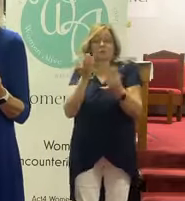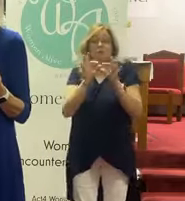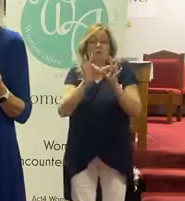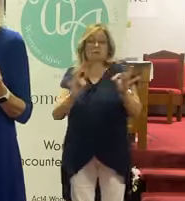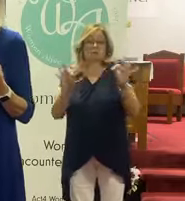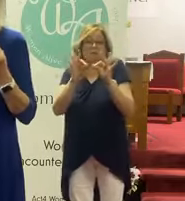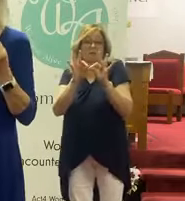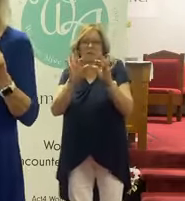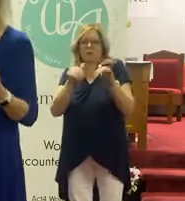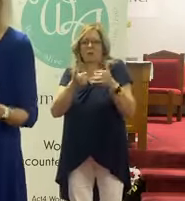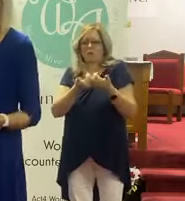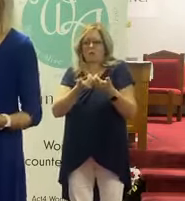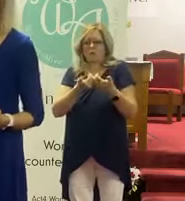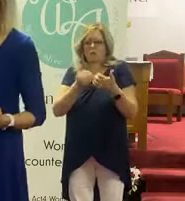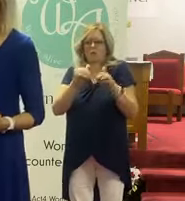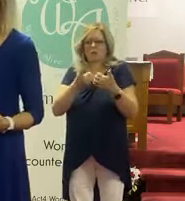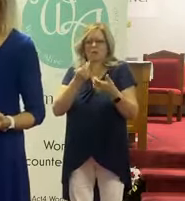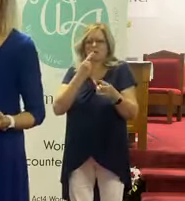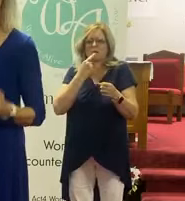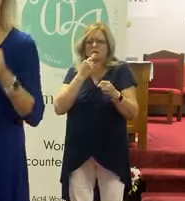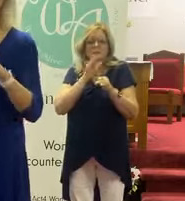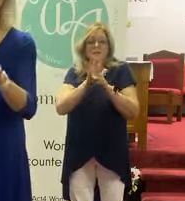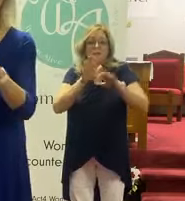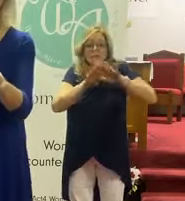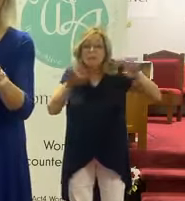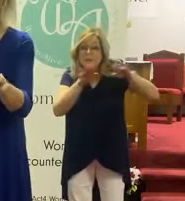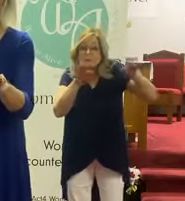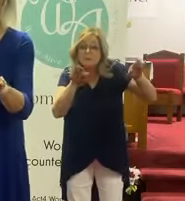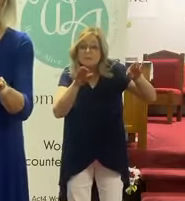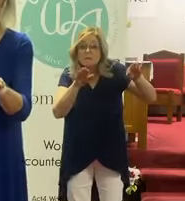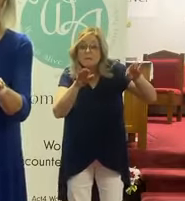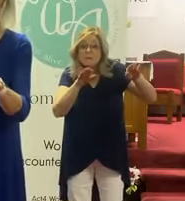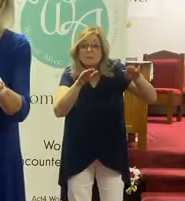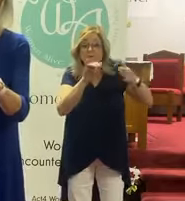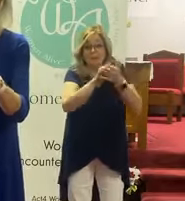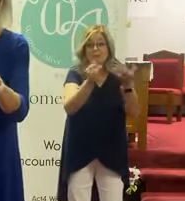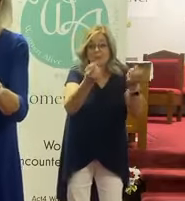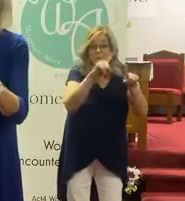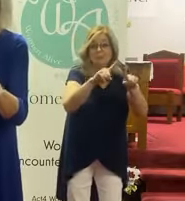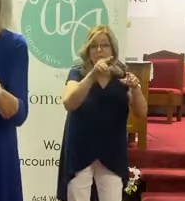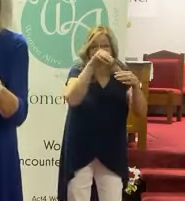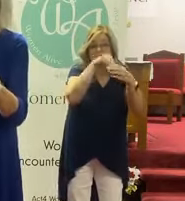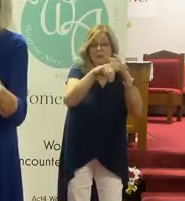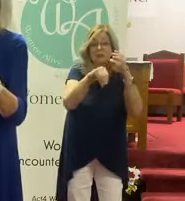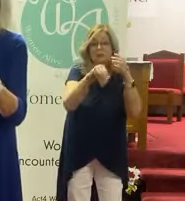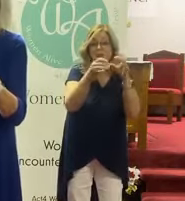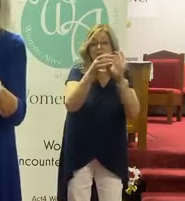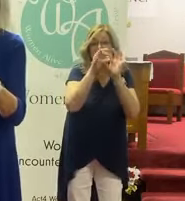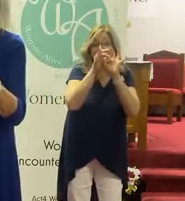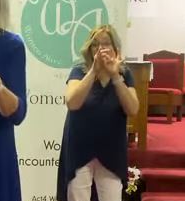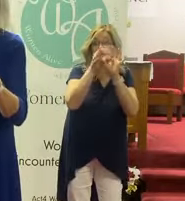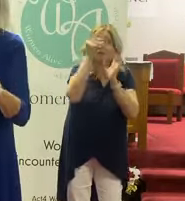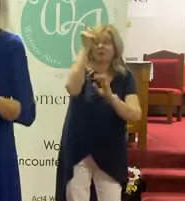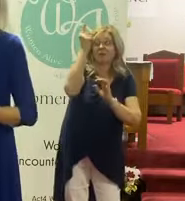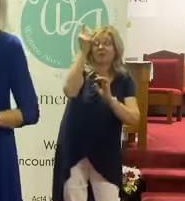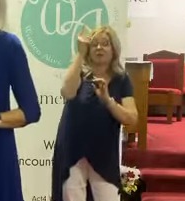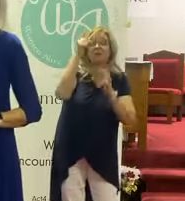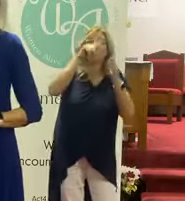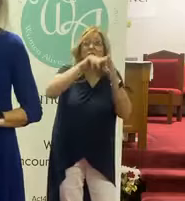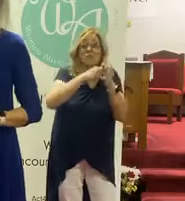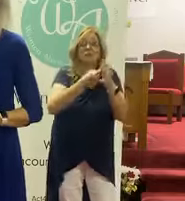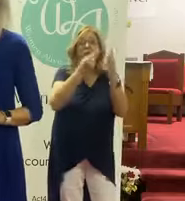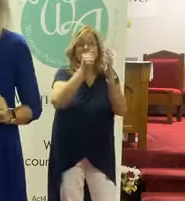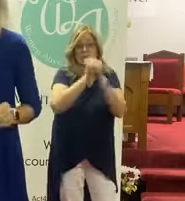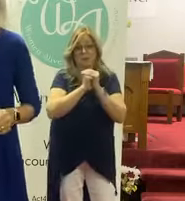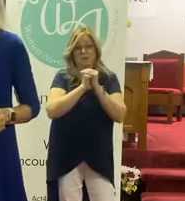what is our commitment level to get to that place of intimacy. It starts